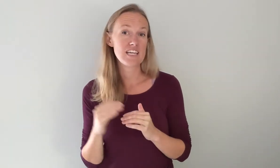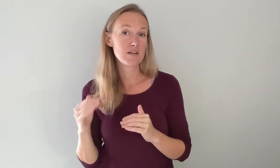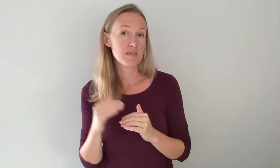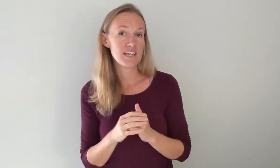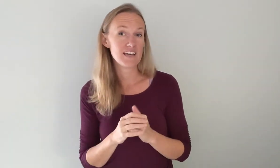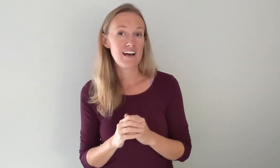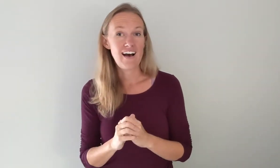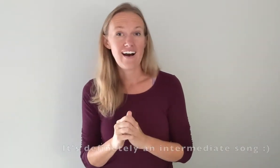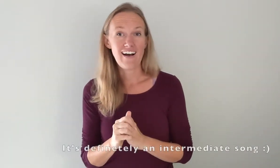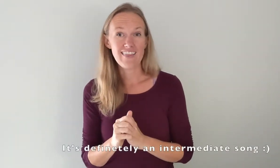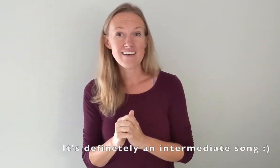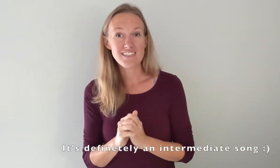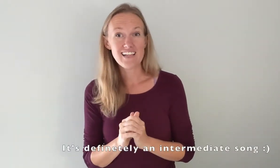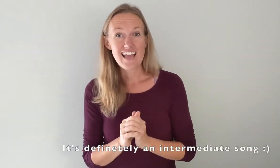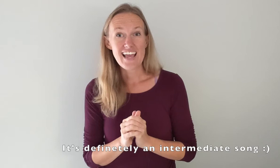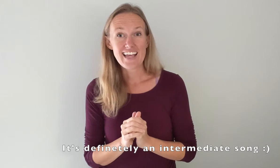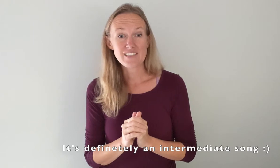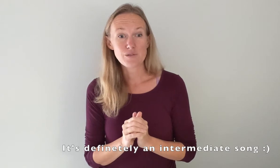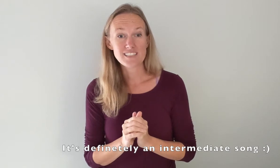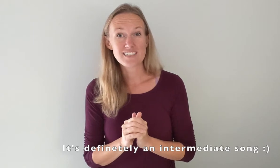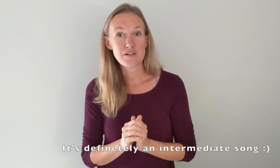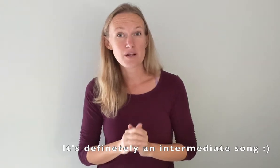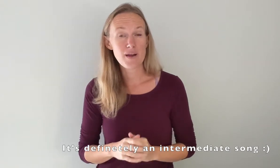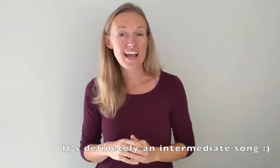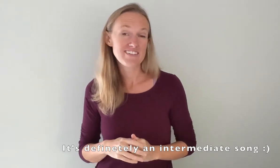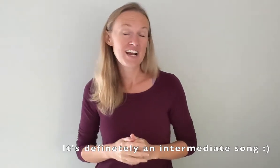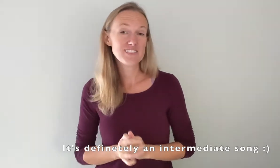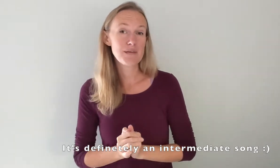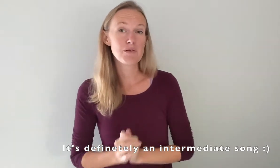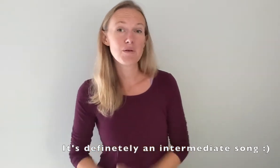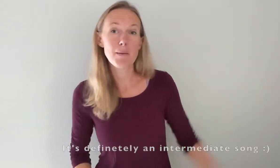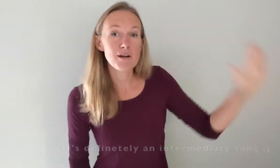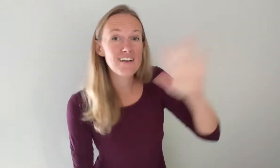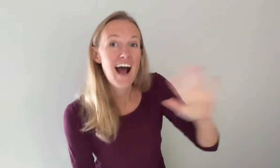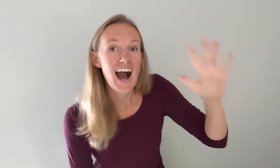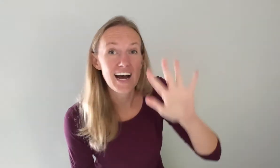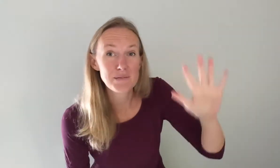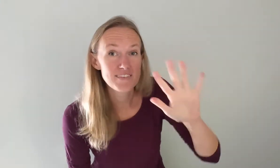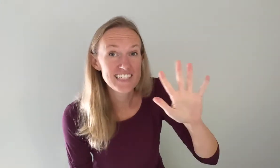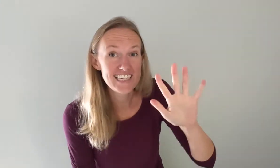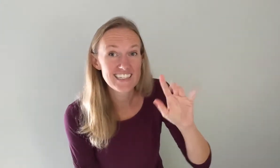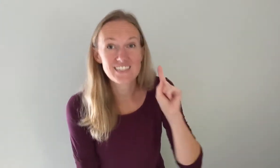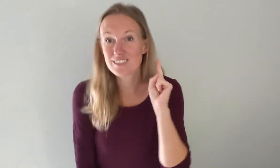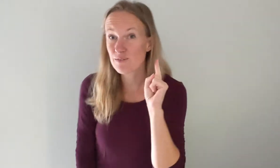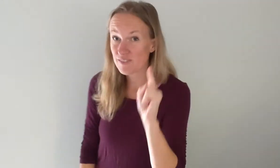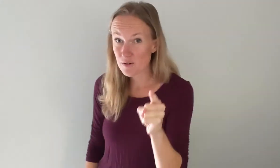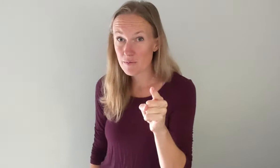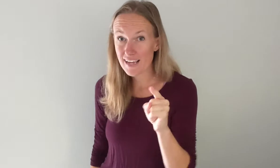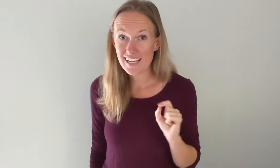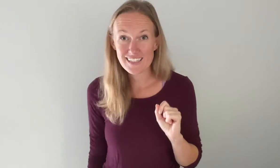intermediate level and we'll get started right away after housekeeping. Remember I am left-handed so if you are right-handed